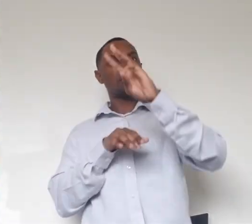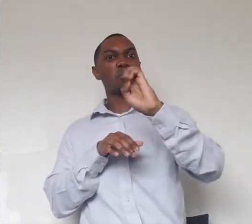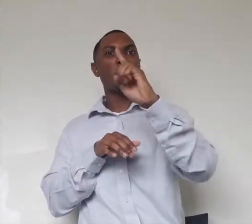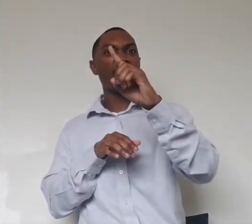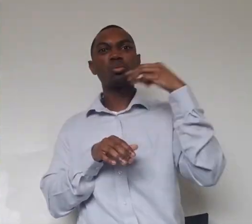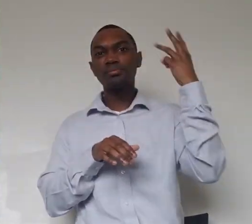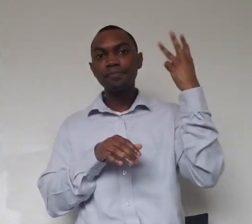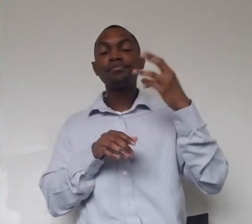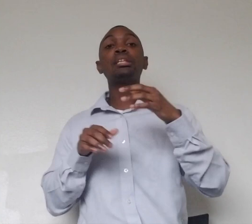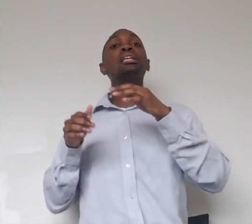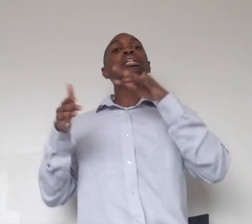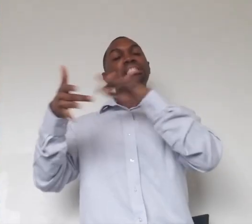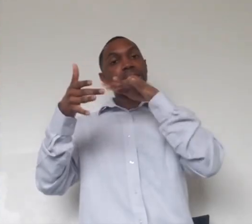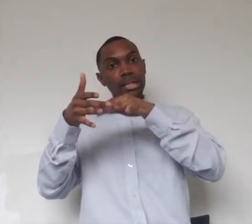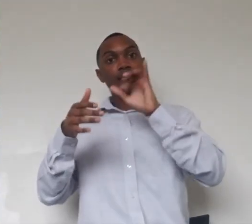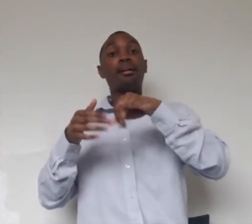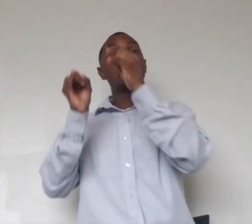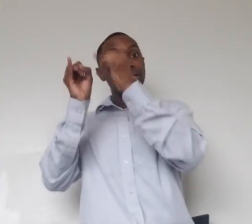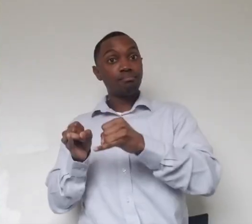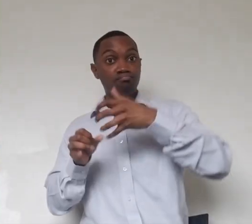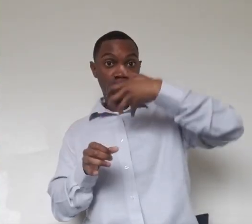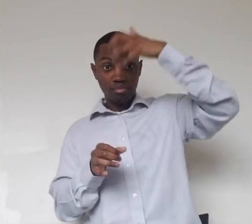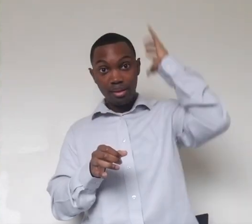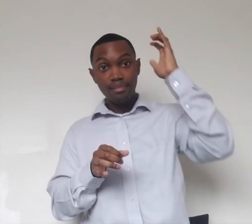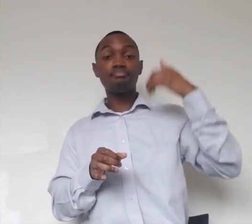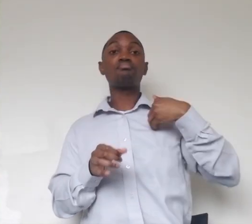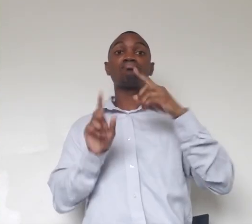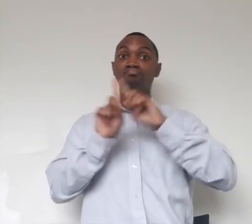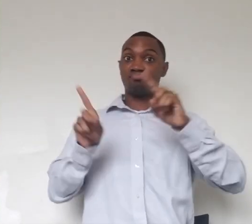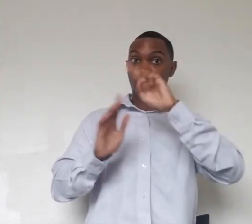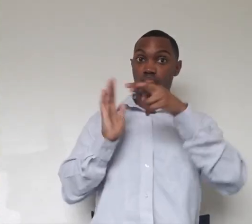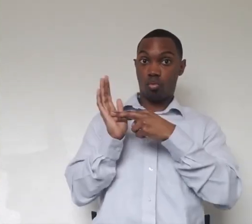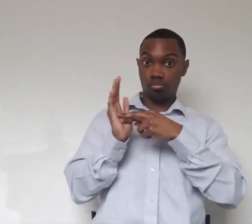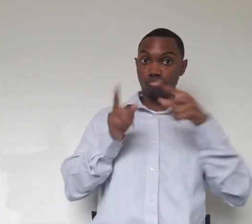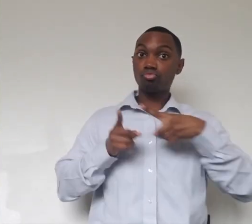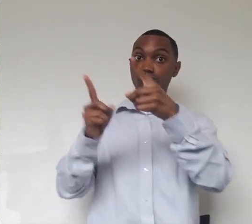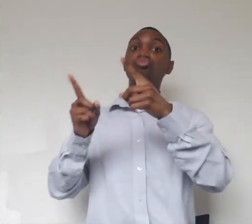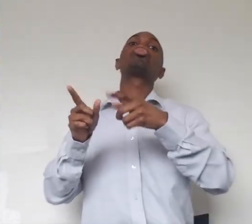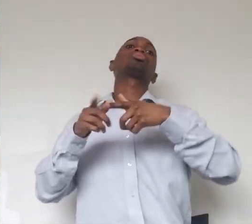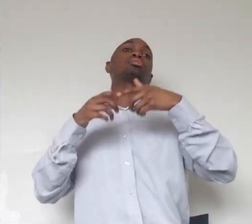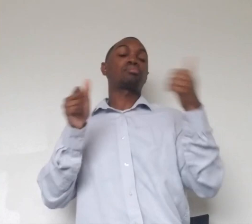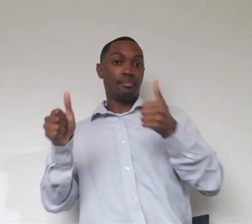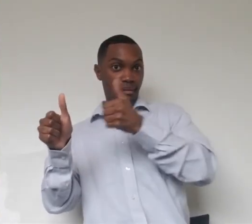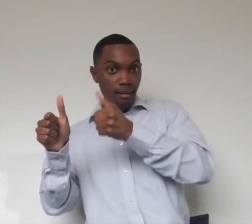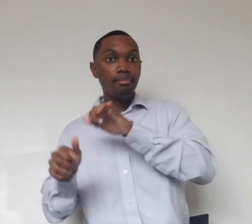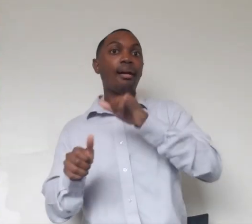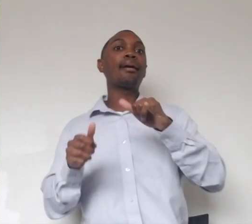individual lions even have different roles during a hunt based on their body type, based on their skill set. So your